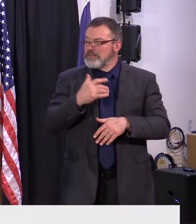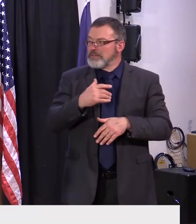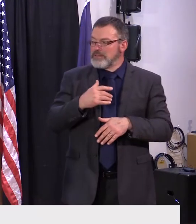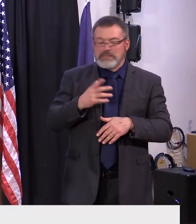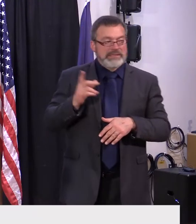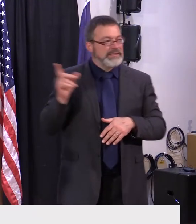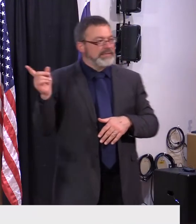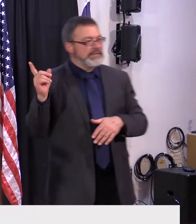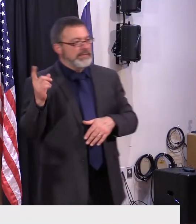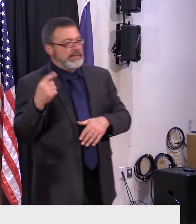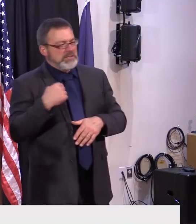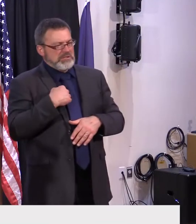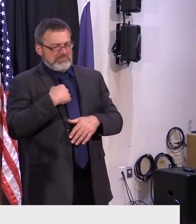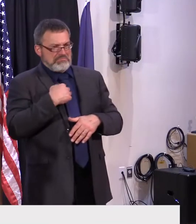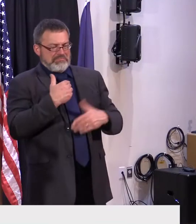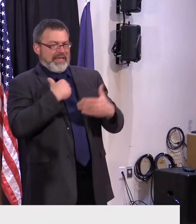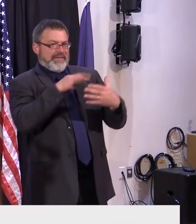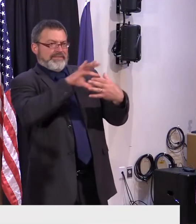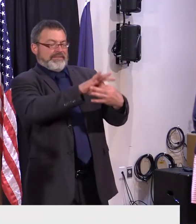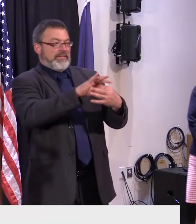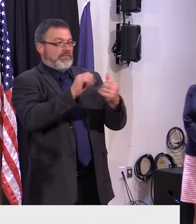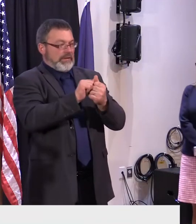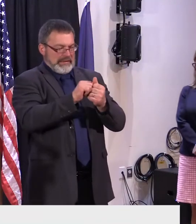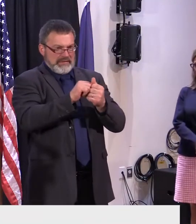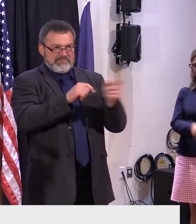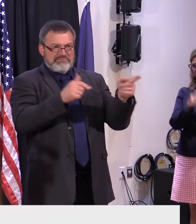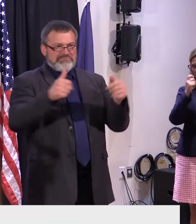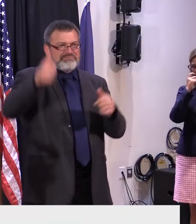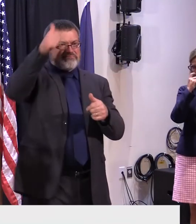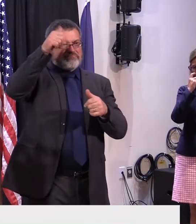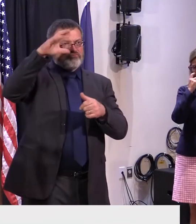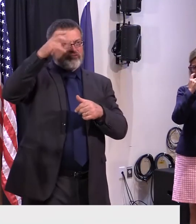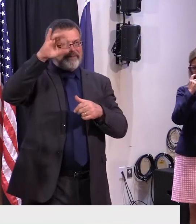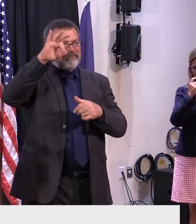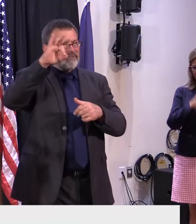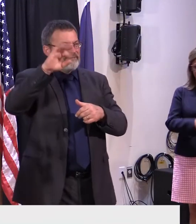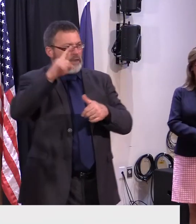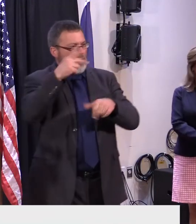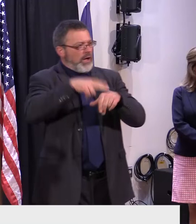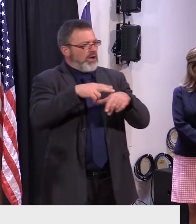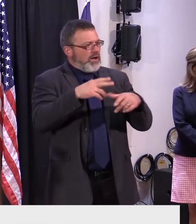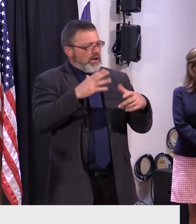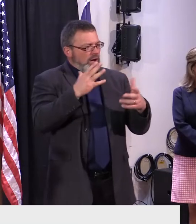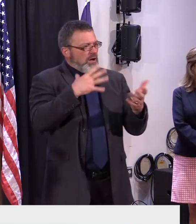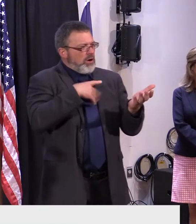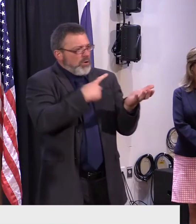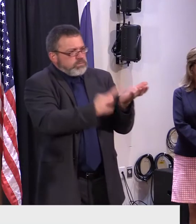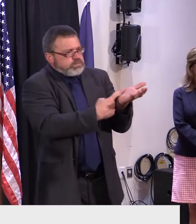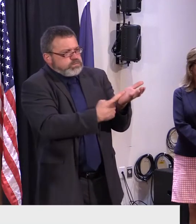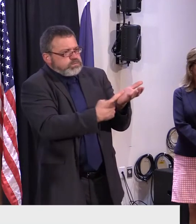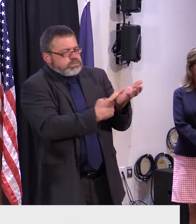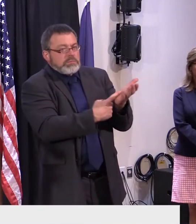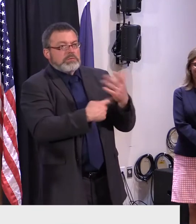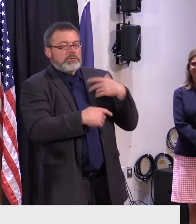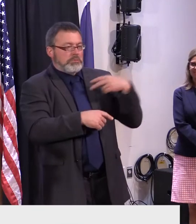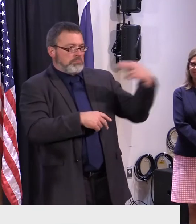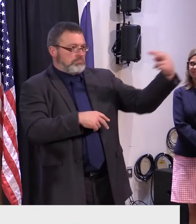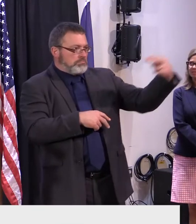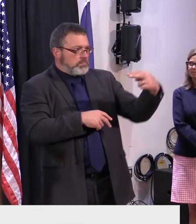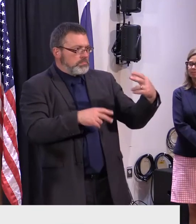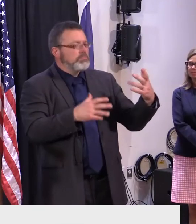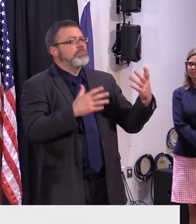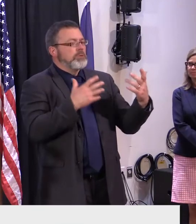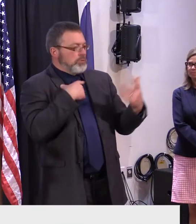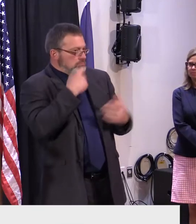wouldn't say that they were opportunists uh they are deeply committed uh to their beliefs and uh and i have no reason